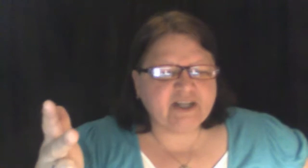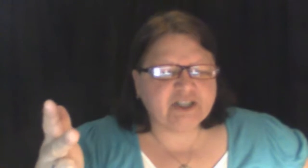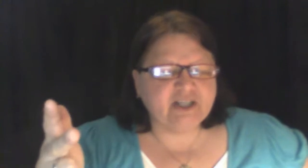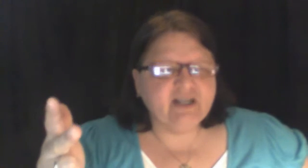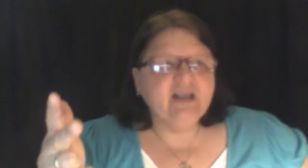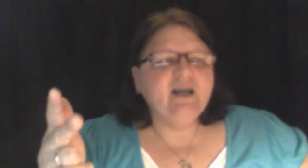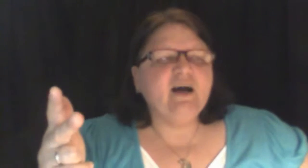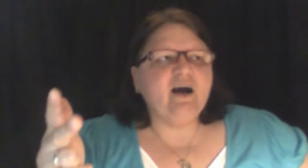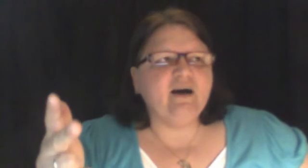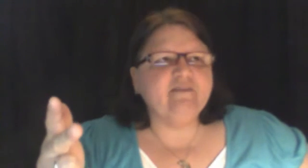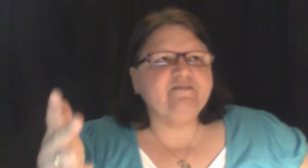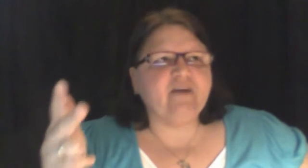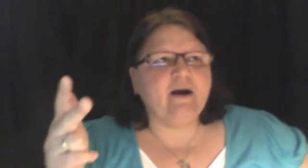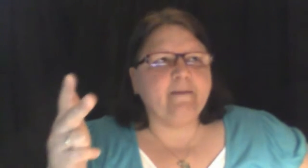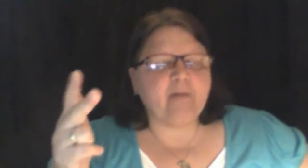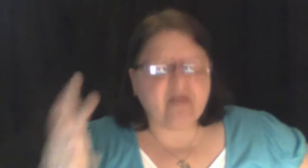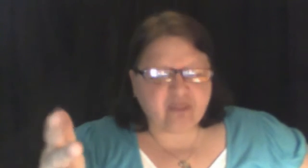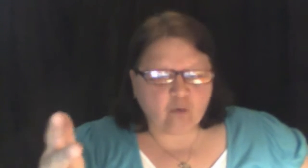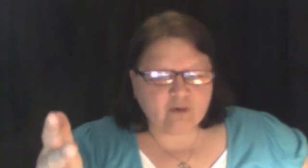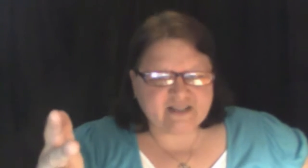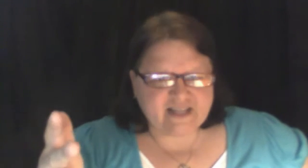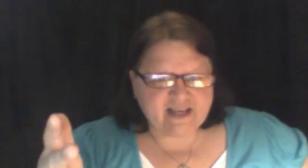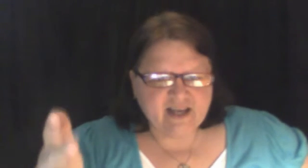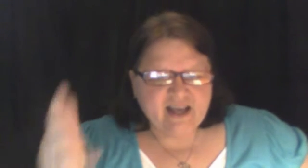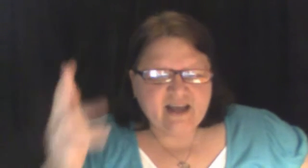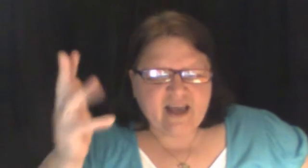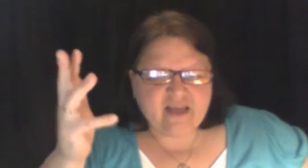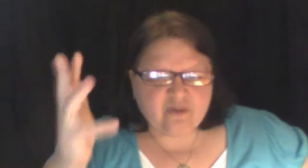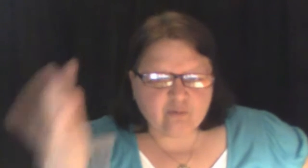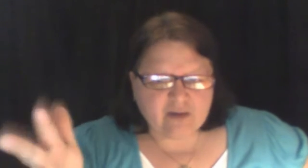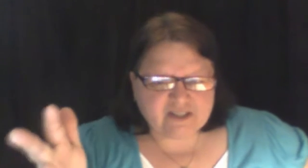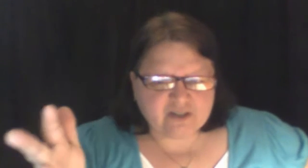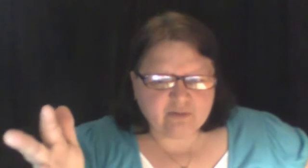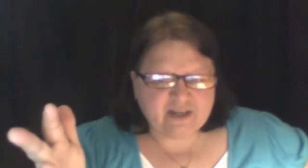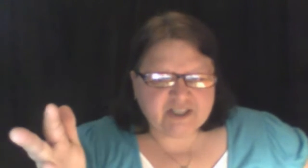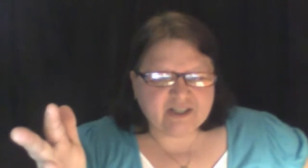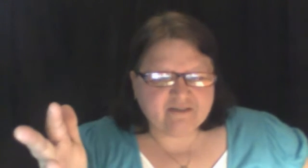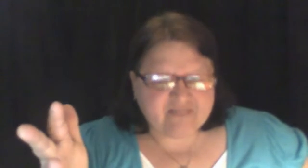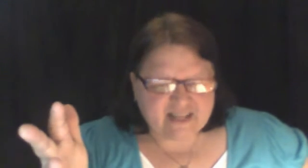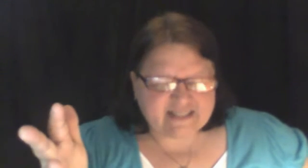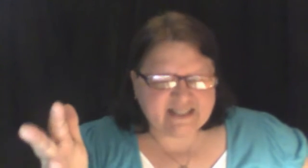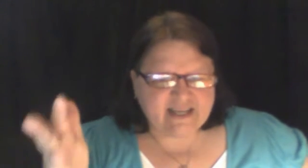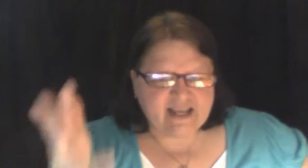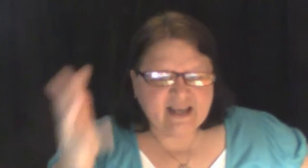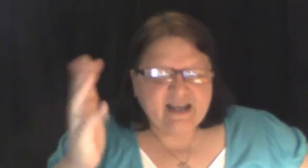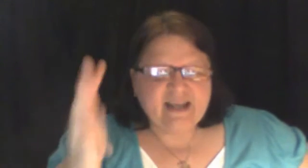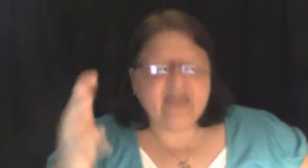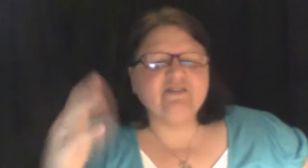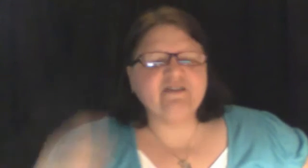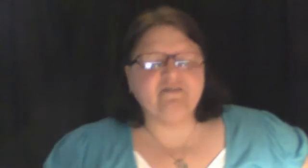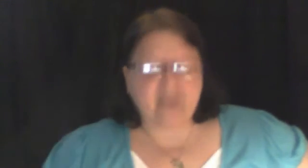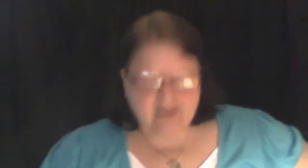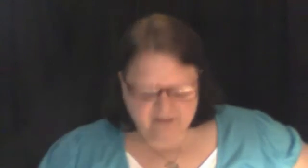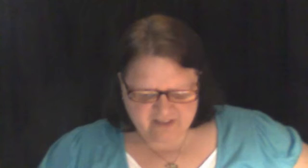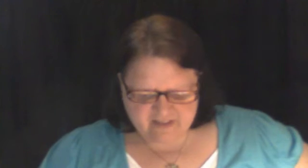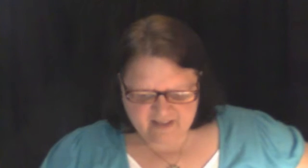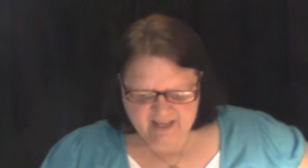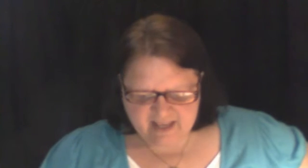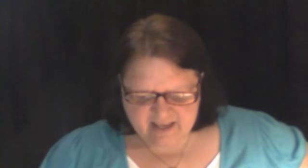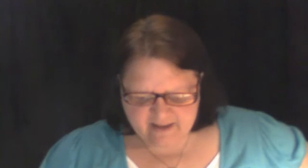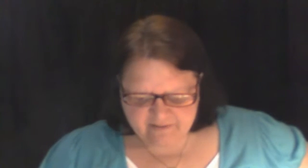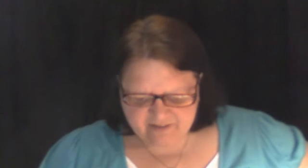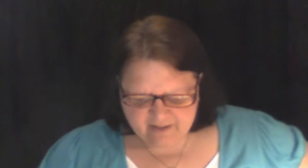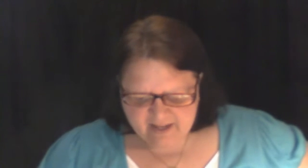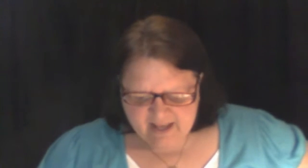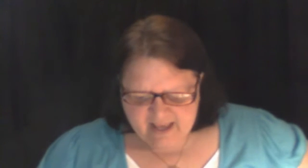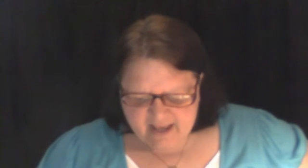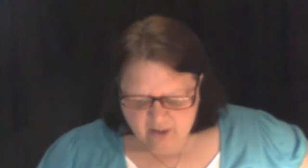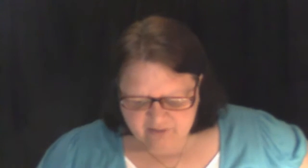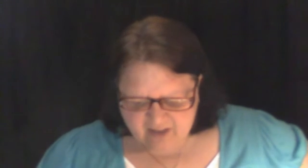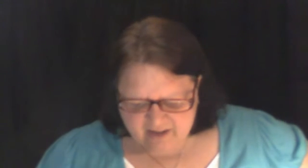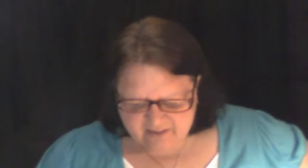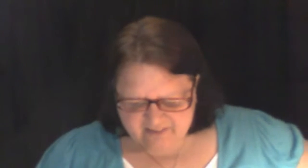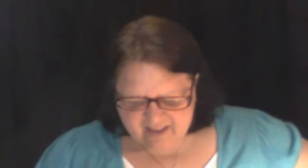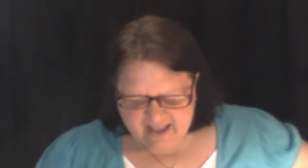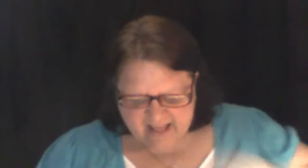of authority, and the restoration of destiny. Here's the final thing that he gives. He goes on to say,